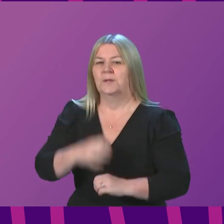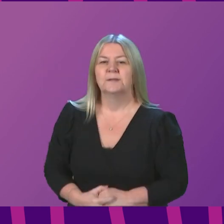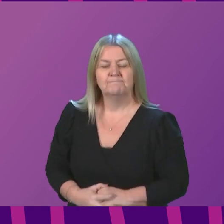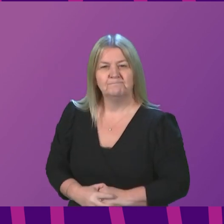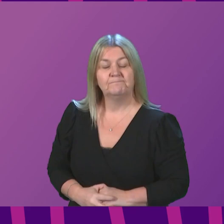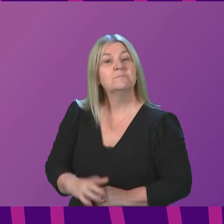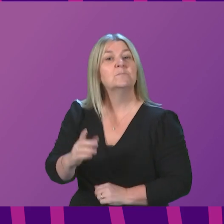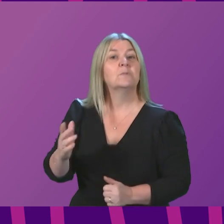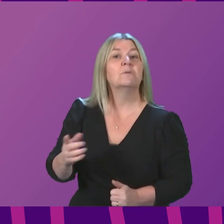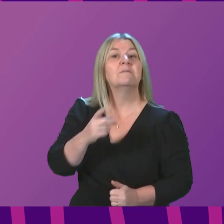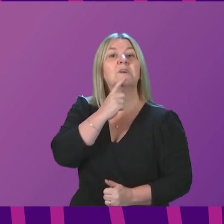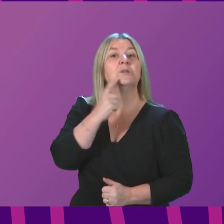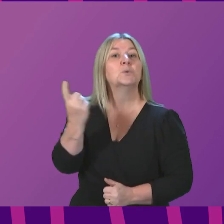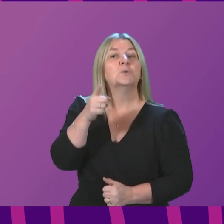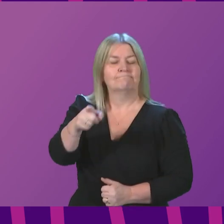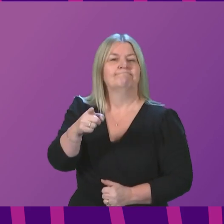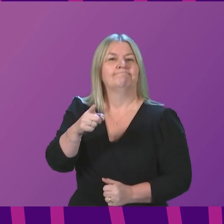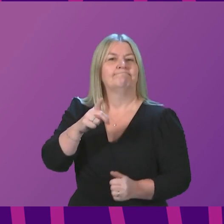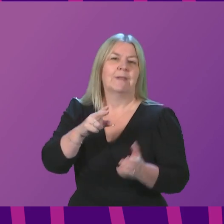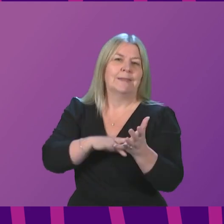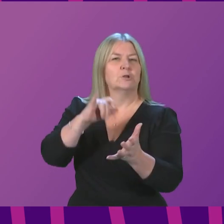Nicola Sturgeon, First Minister. First